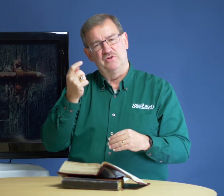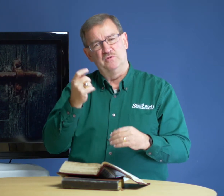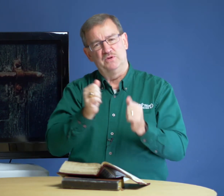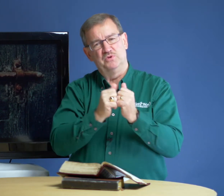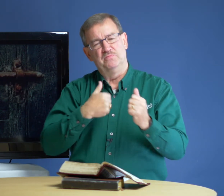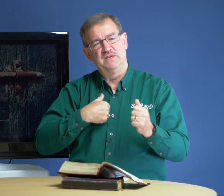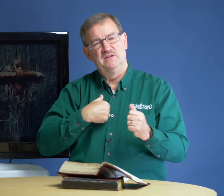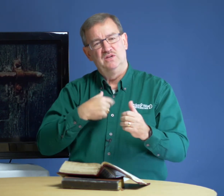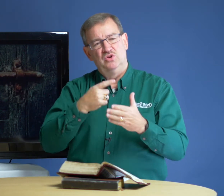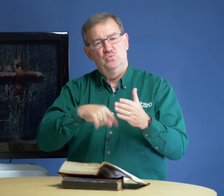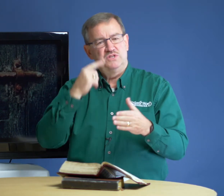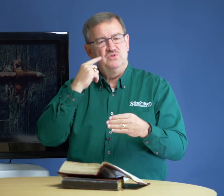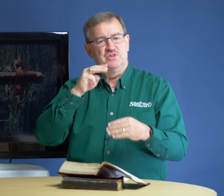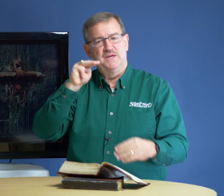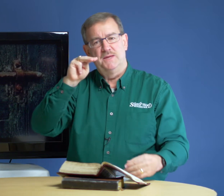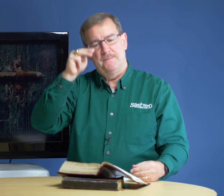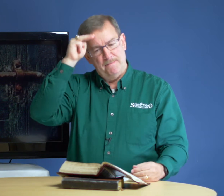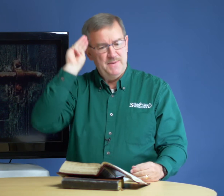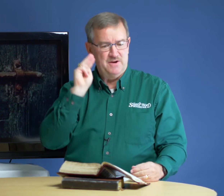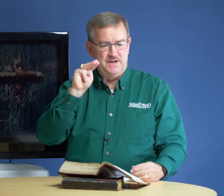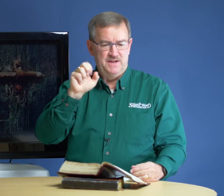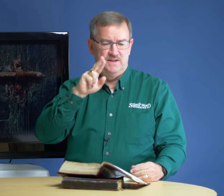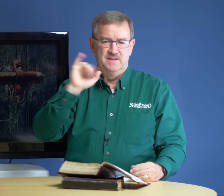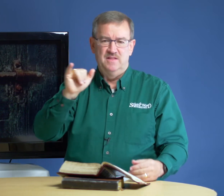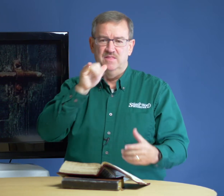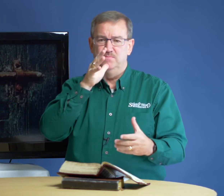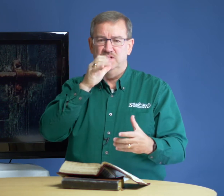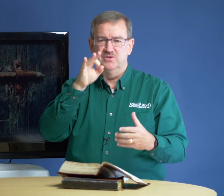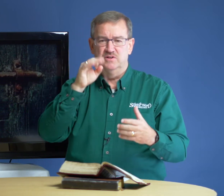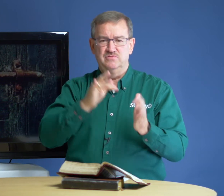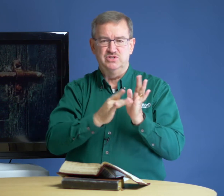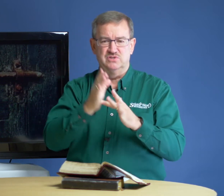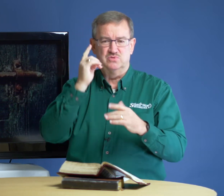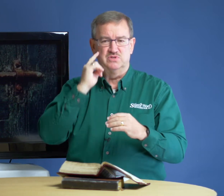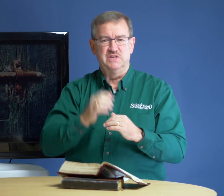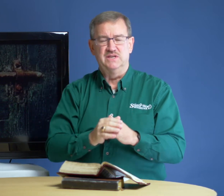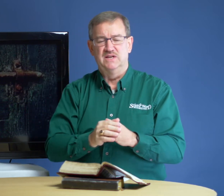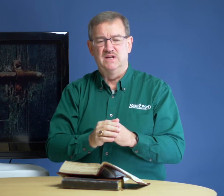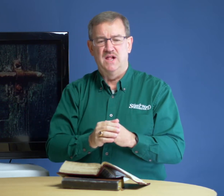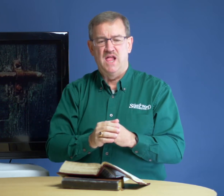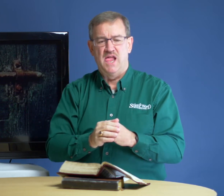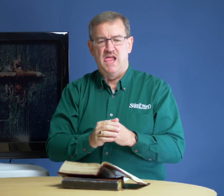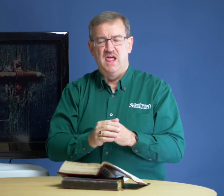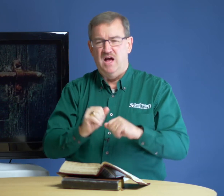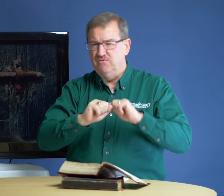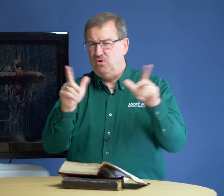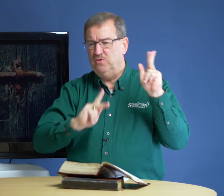a little bit with me. What do you think Mary, the mother of Jesus was thinking? Of all the